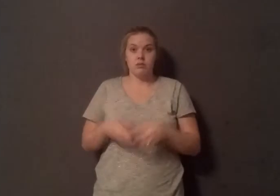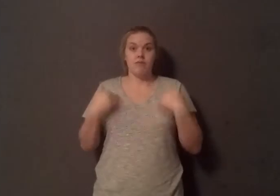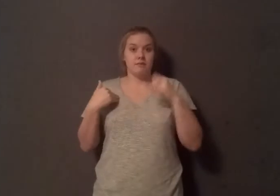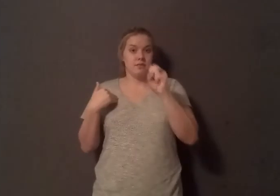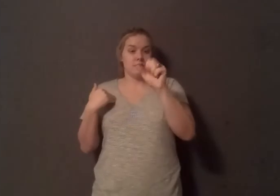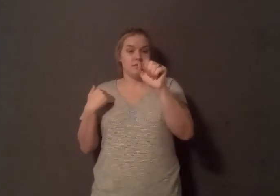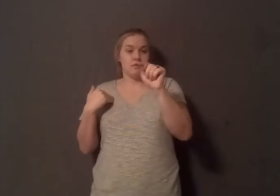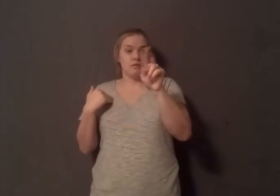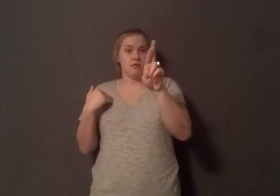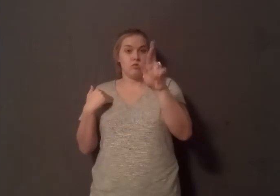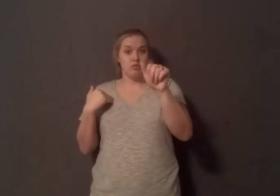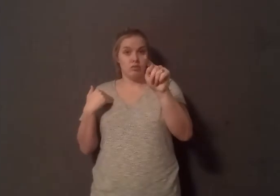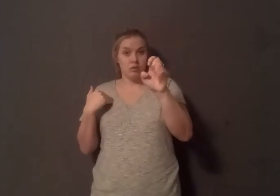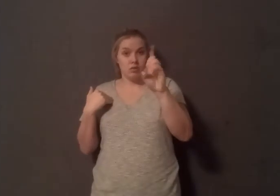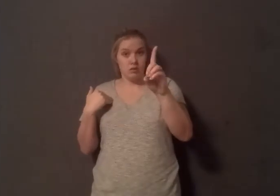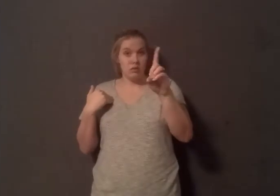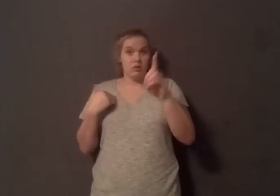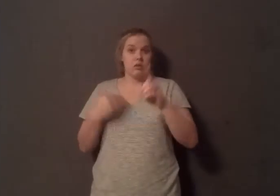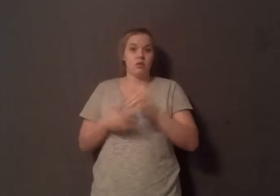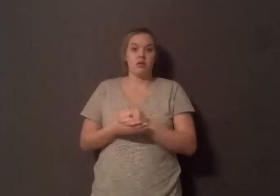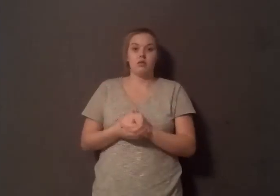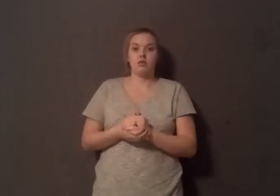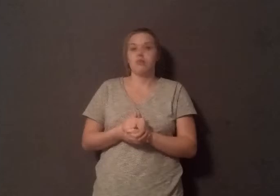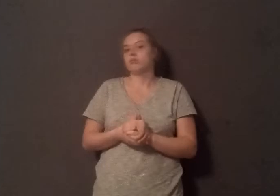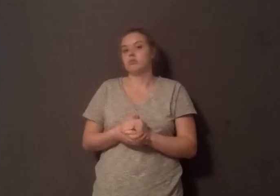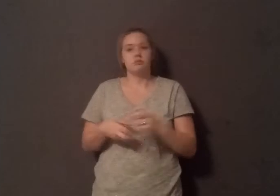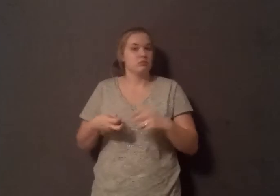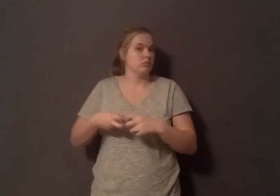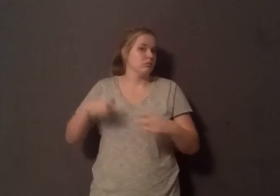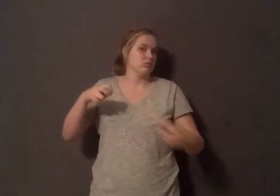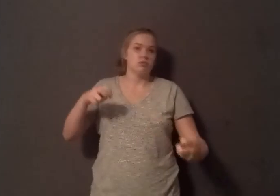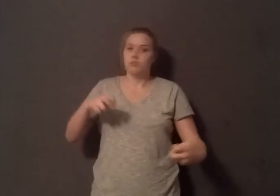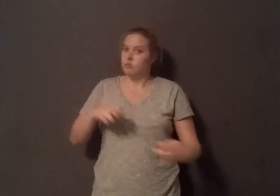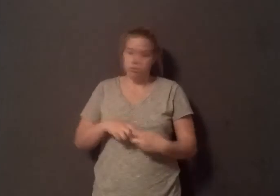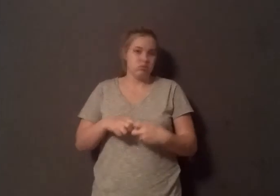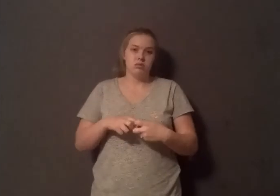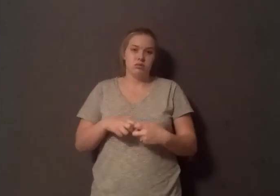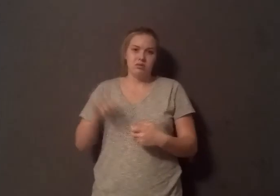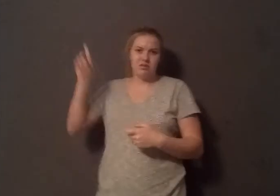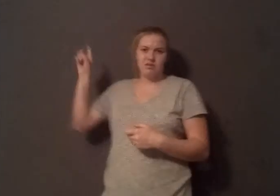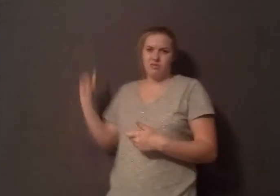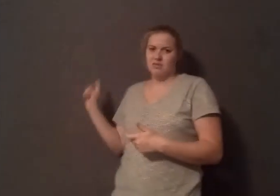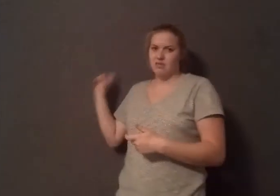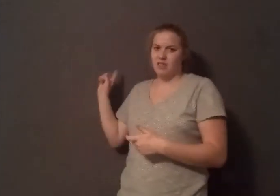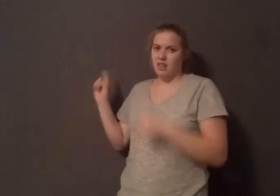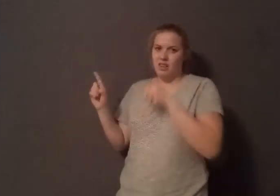additional toxins that are in that food. There's heme, iron, carcinogens, processing chemicals. This is all a lot more complicated than just looking at